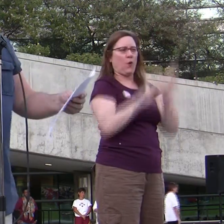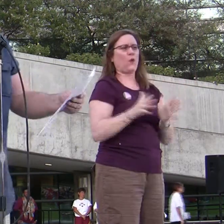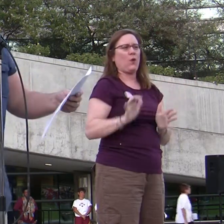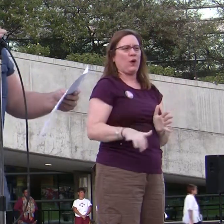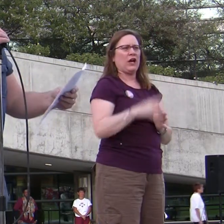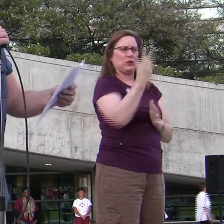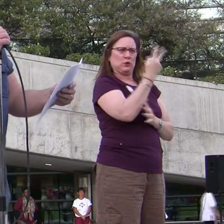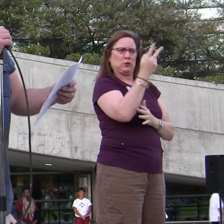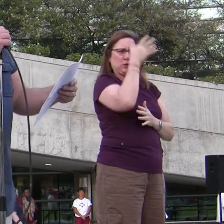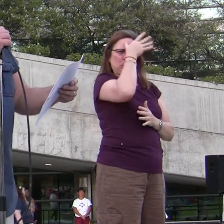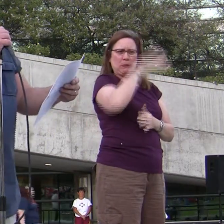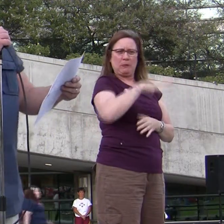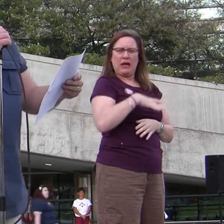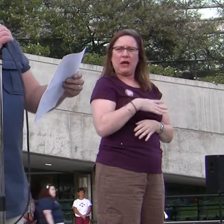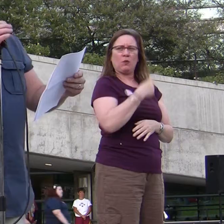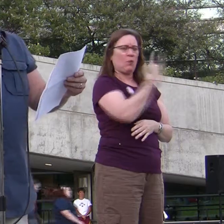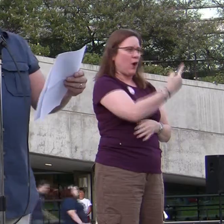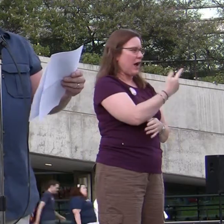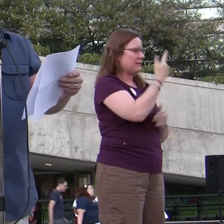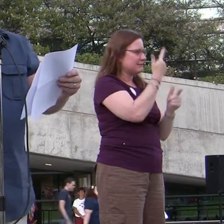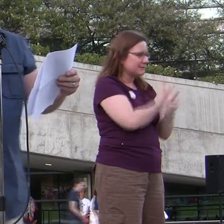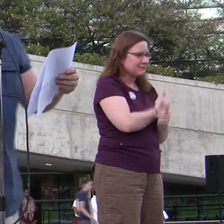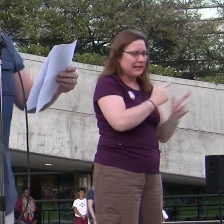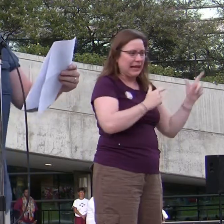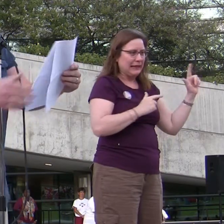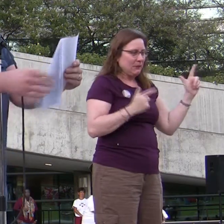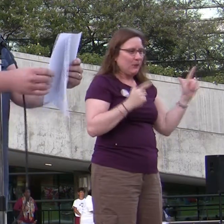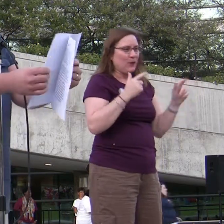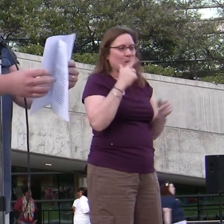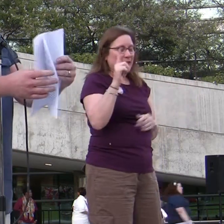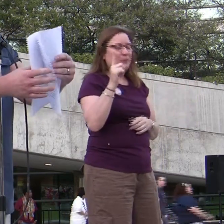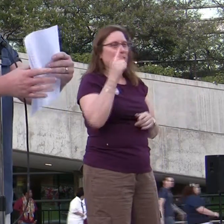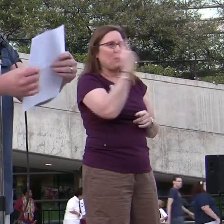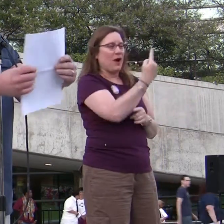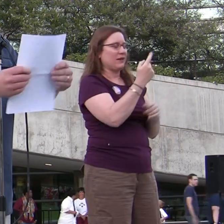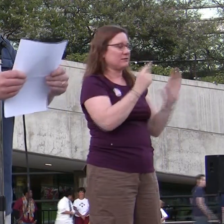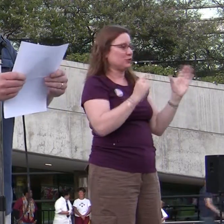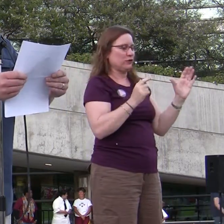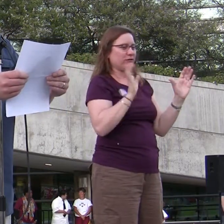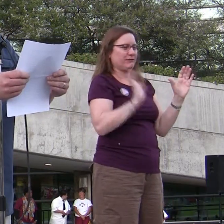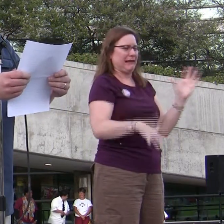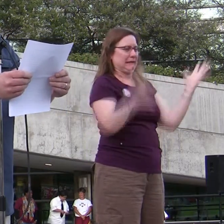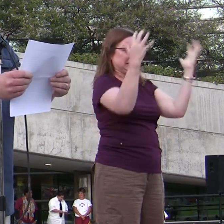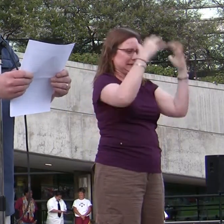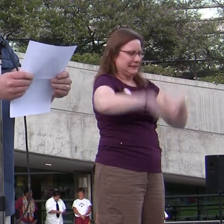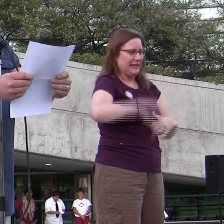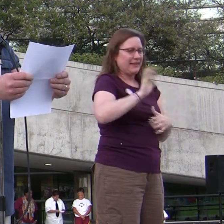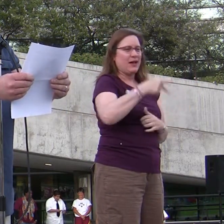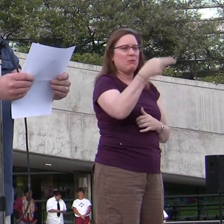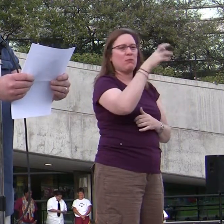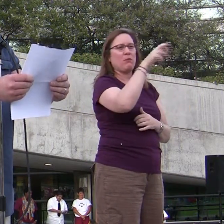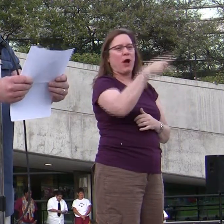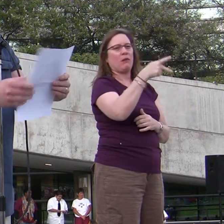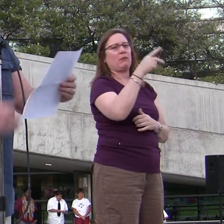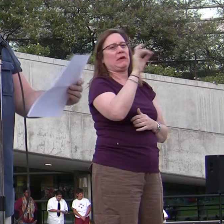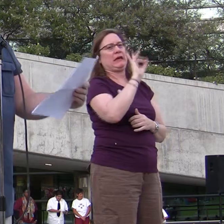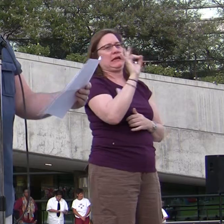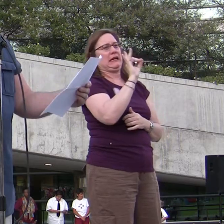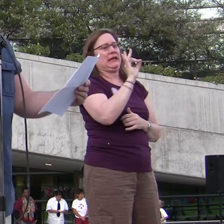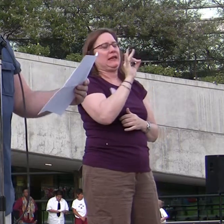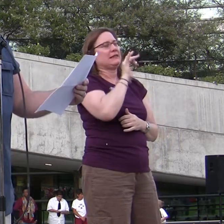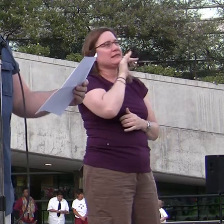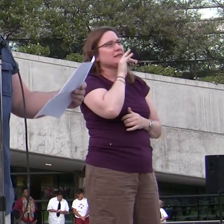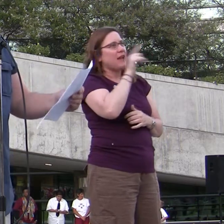These two men, one liberal and one conservative, joined forces to take down Prop 8. It was an unlikely pairing to say the